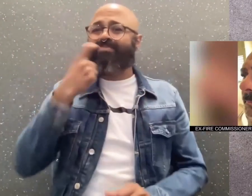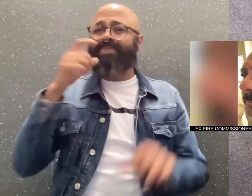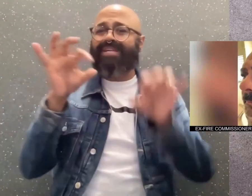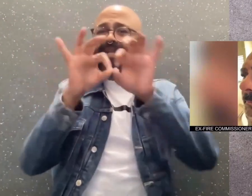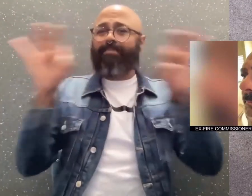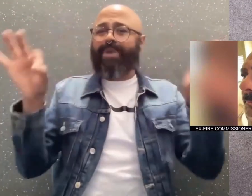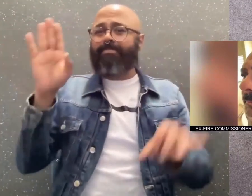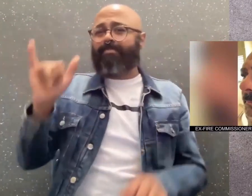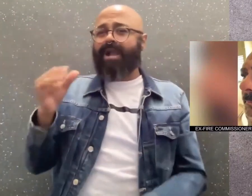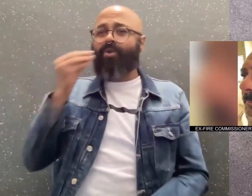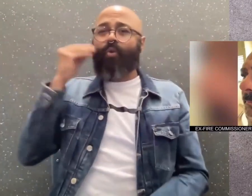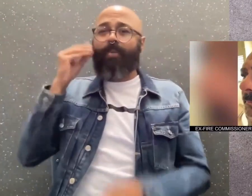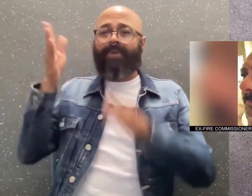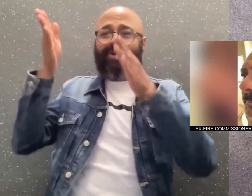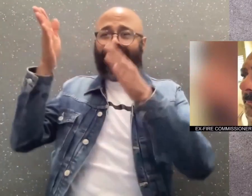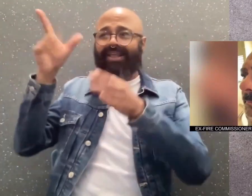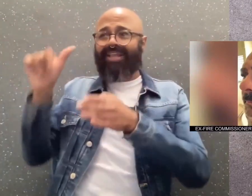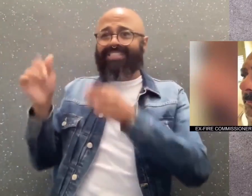a homeless man named Garrett Doty.